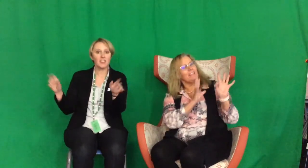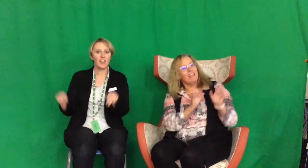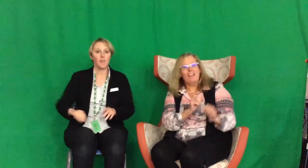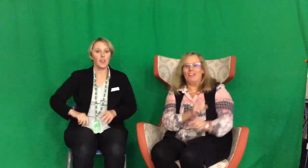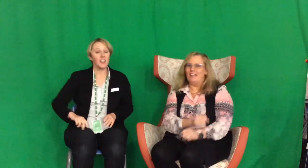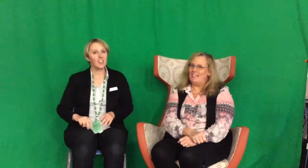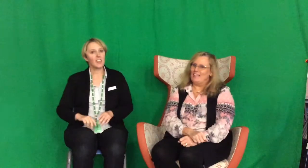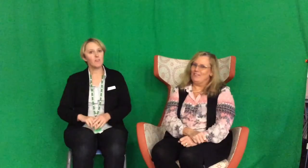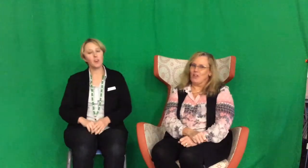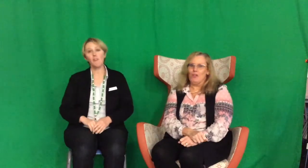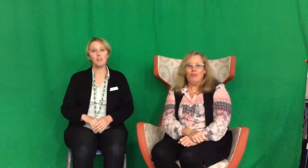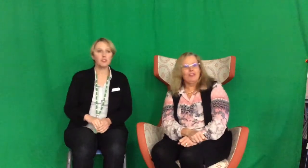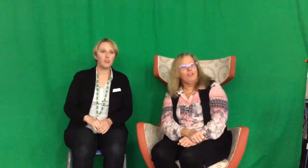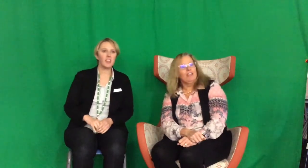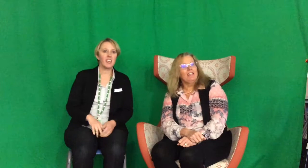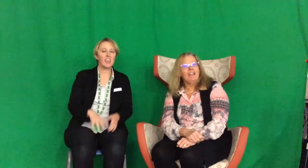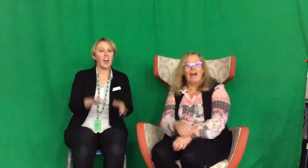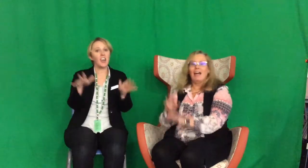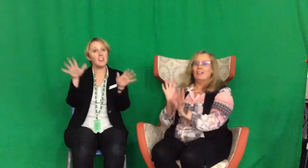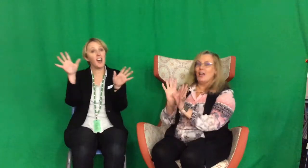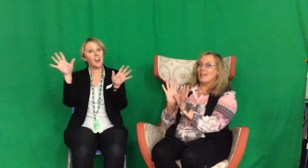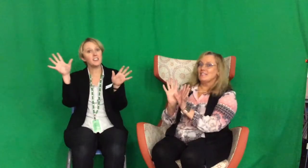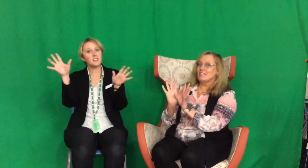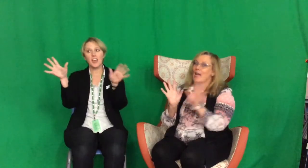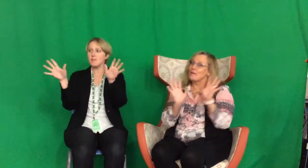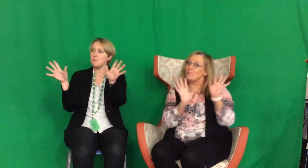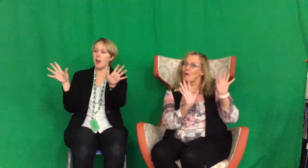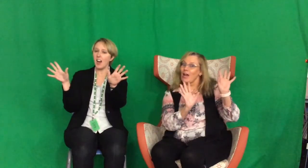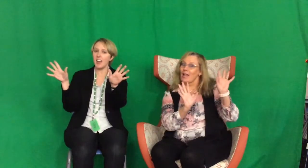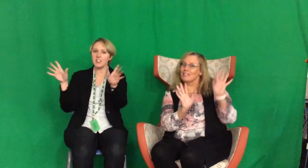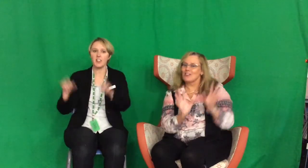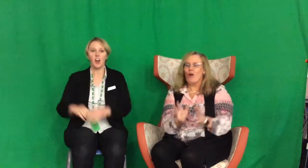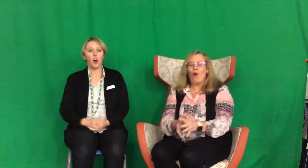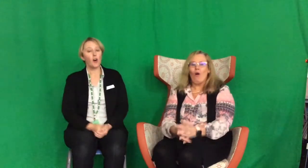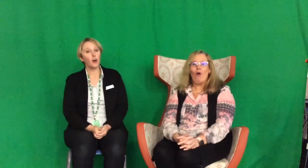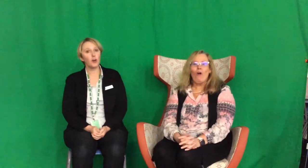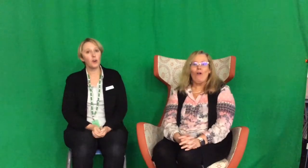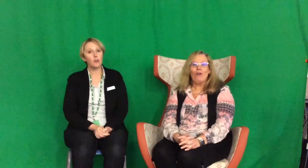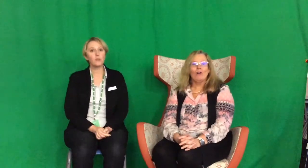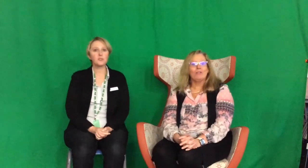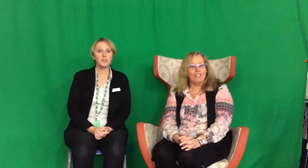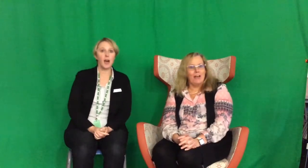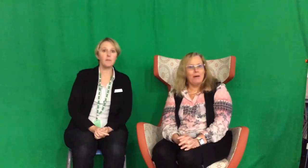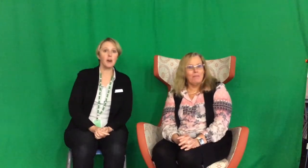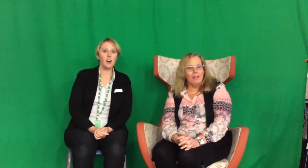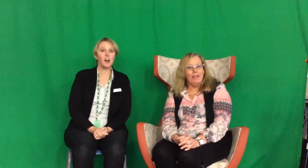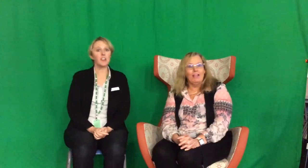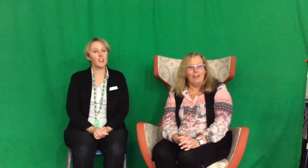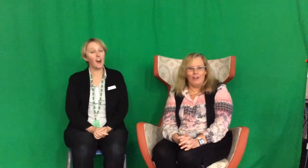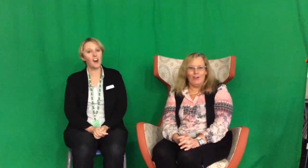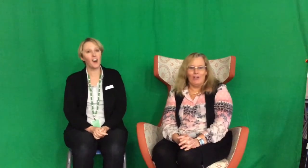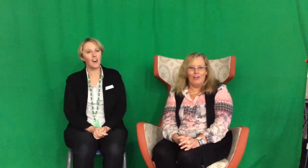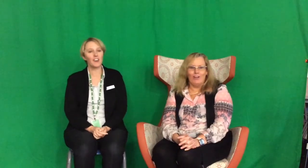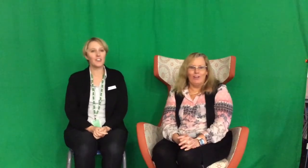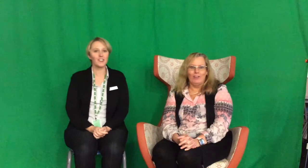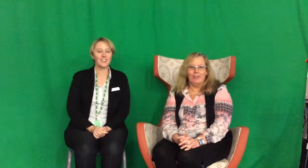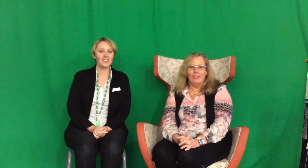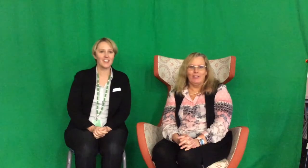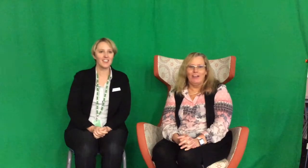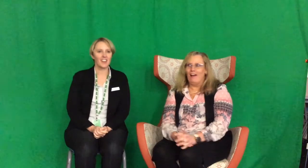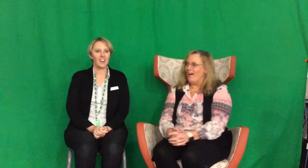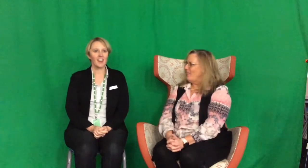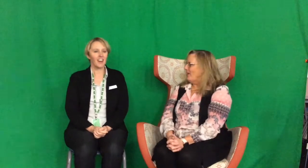bright. The leaves on the tree are nice and bright, all summer long.